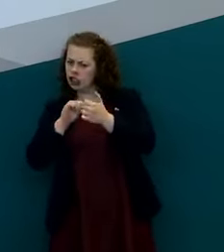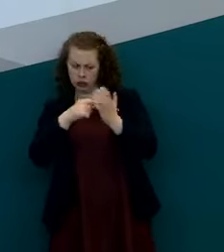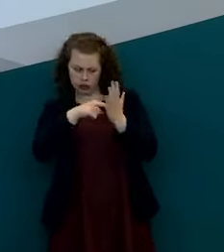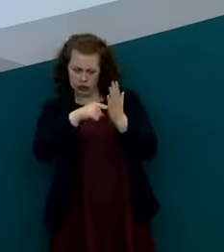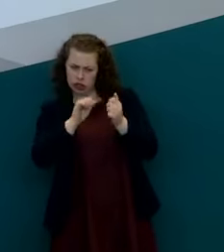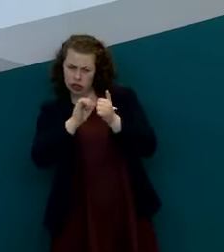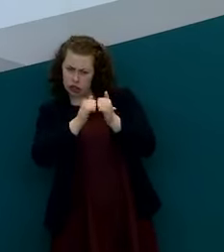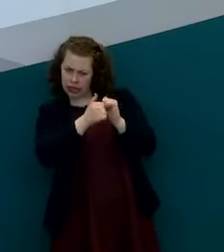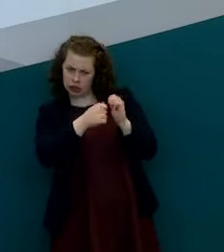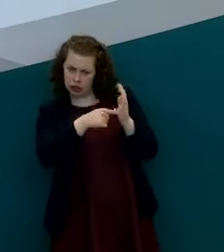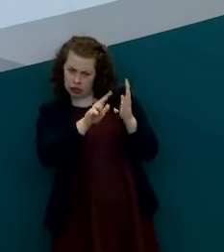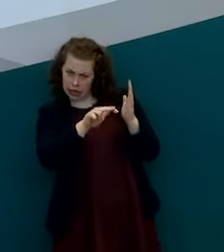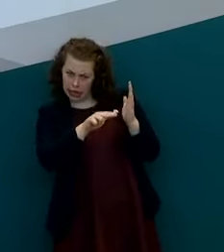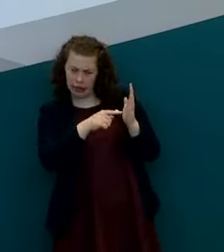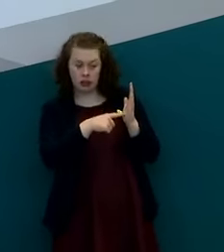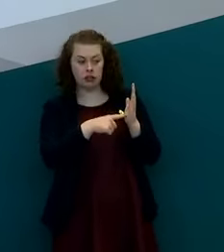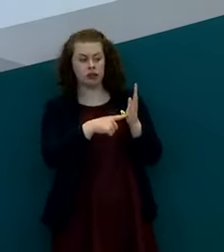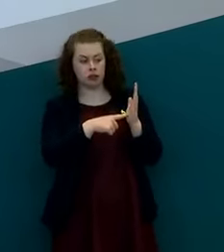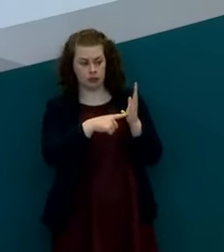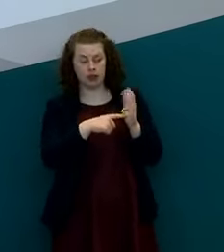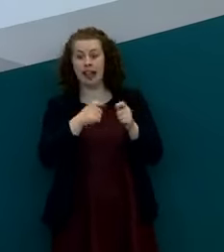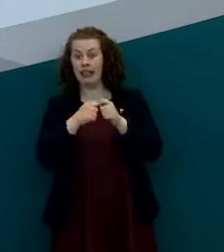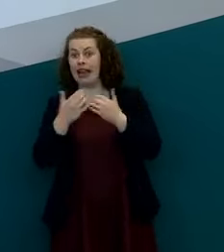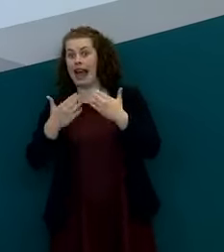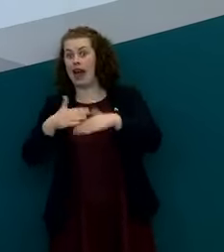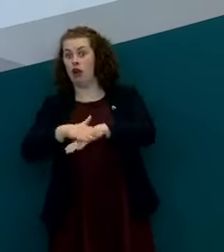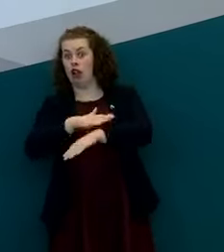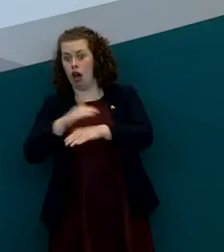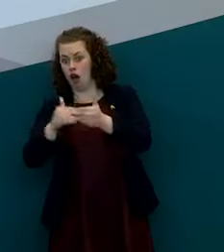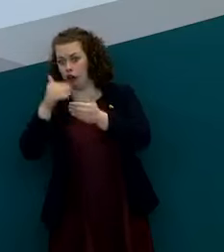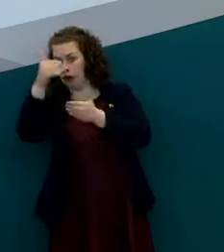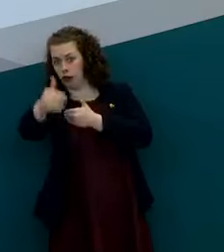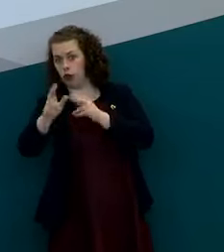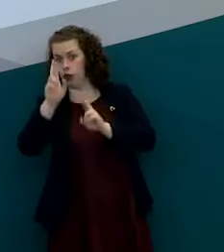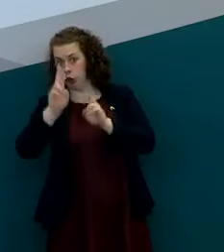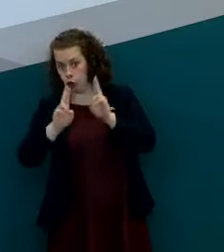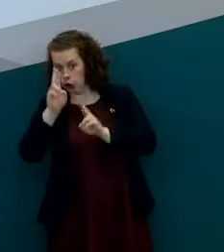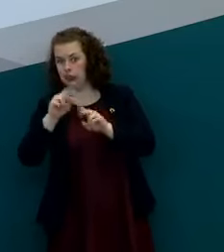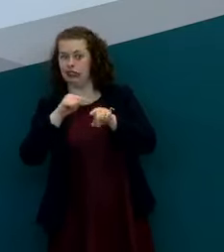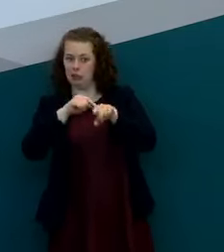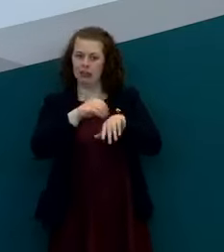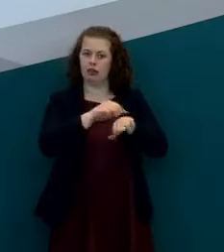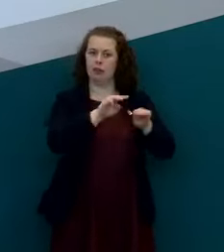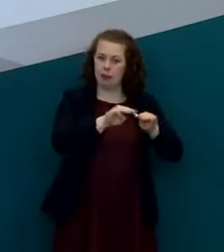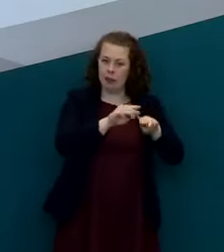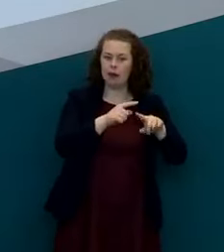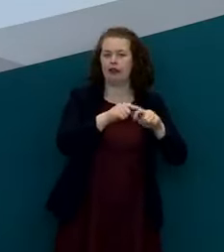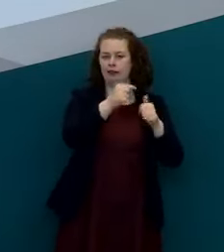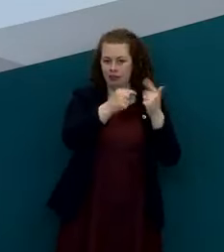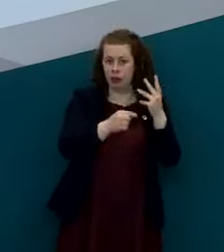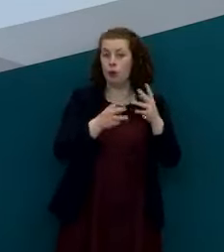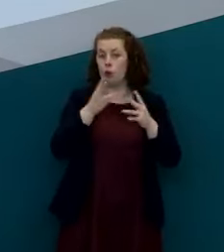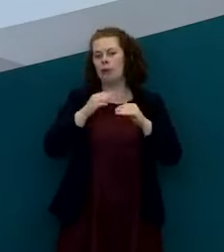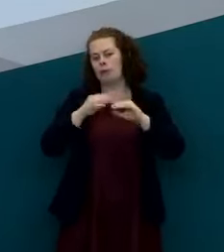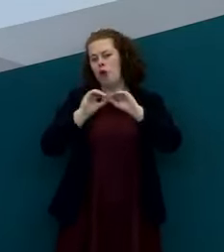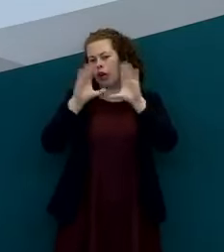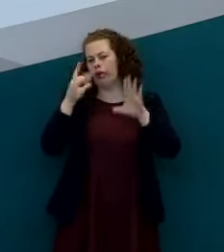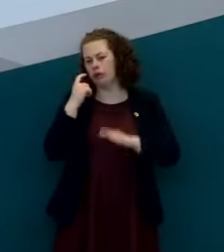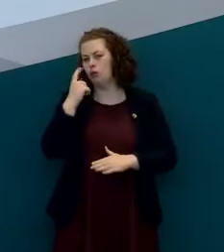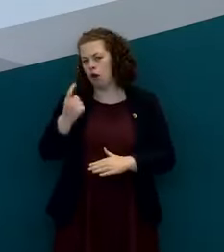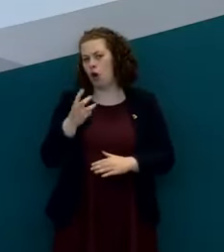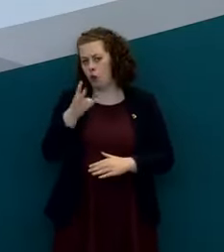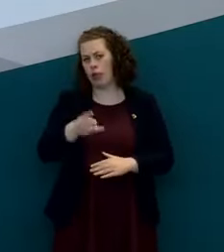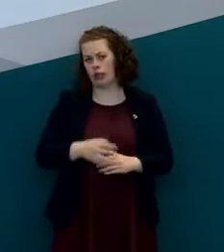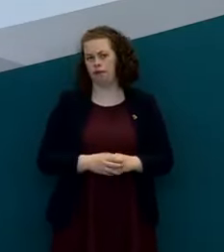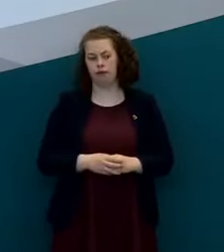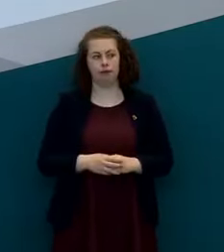and then also uh uh uh length of time that they should apply to so we'll we'll be in a position to make all that clear tomorrow thanks richard